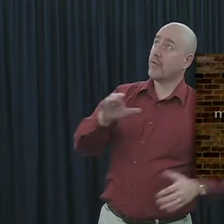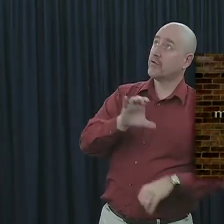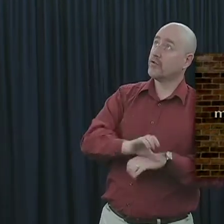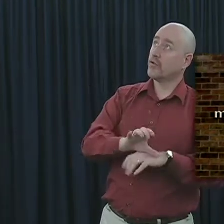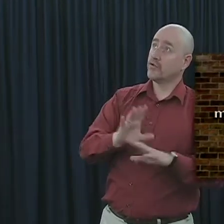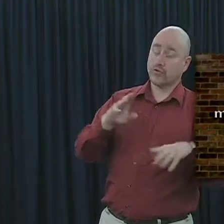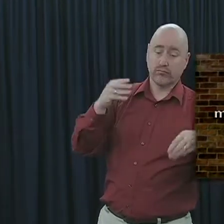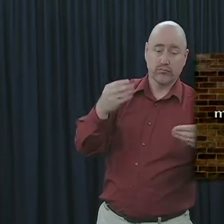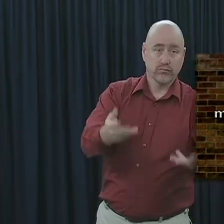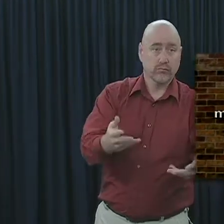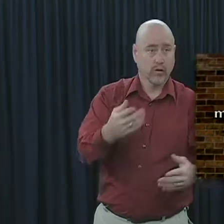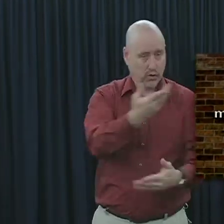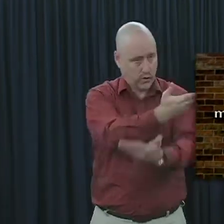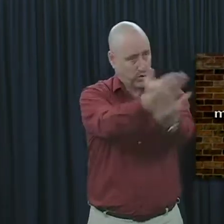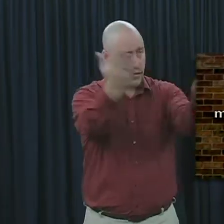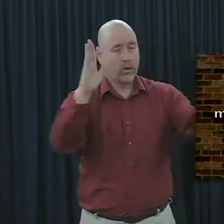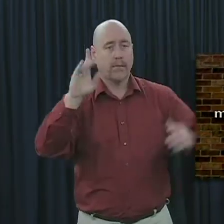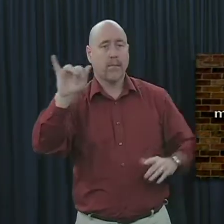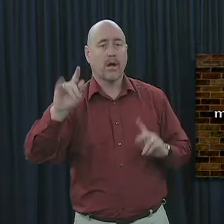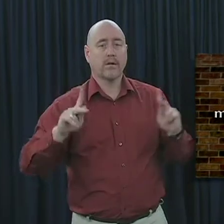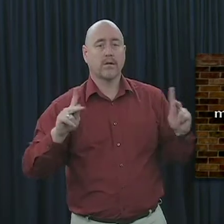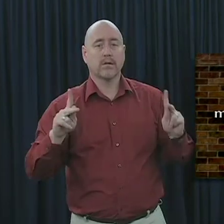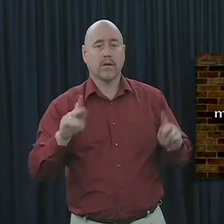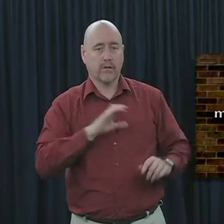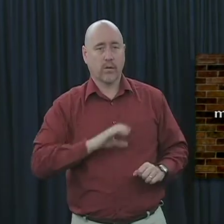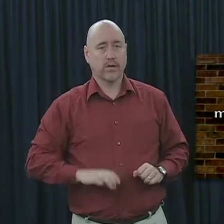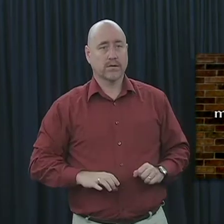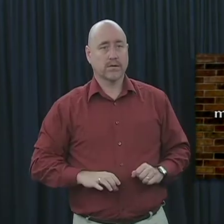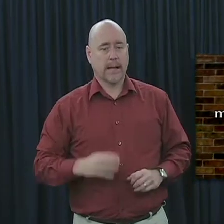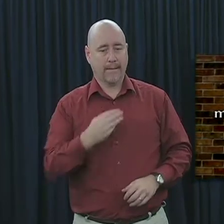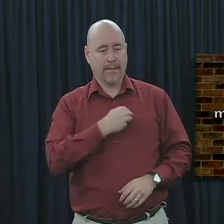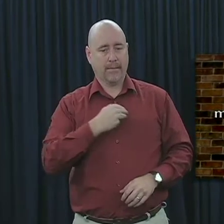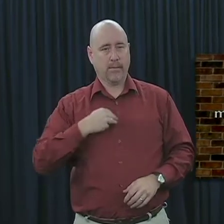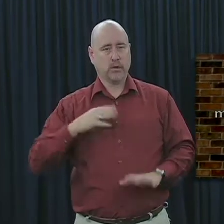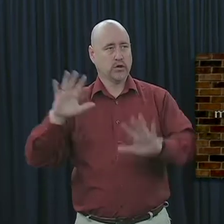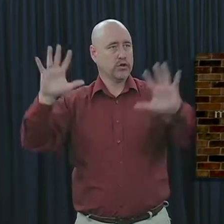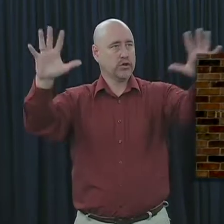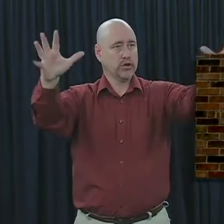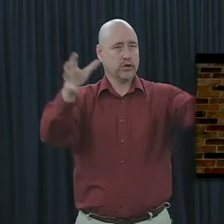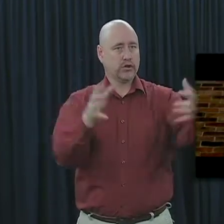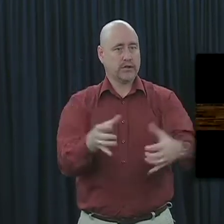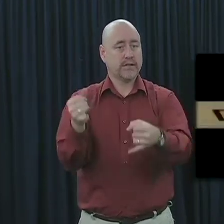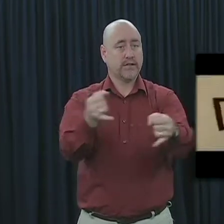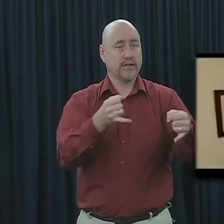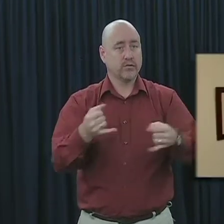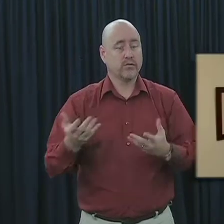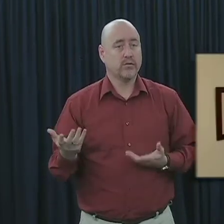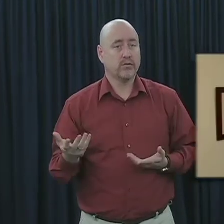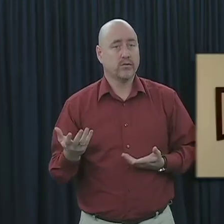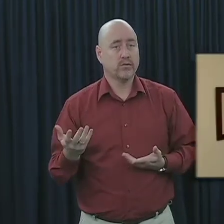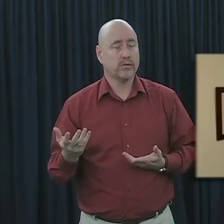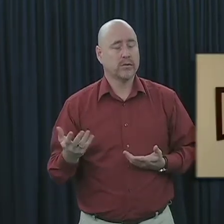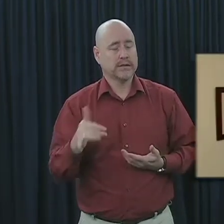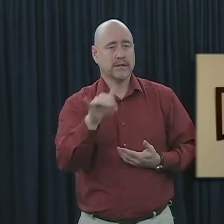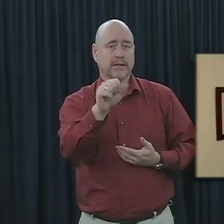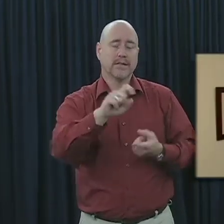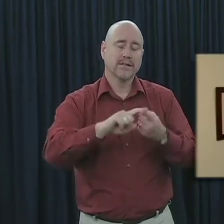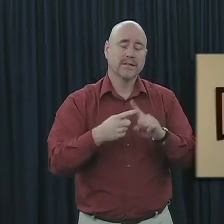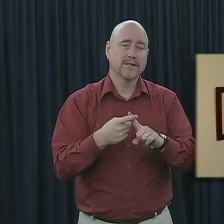Now you are the body of Christ and members individually. Yes, friend, the body and